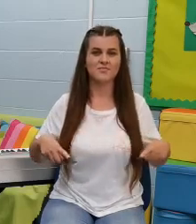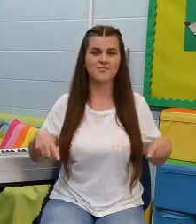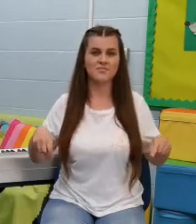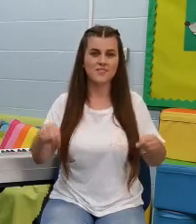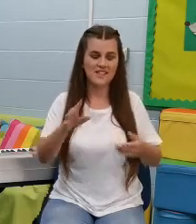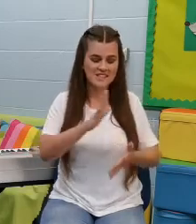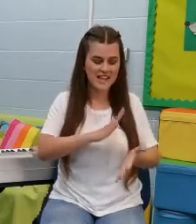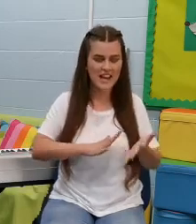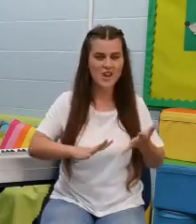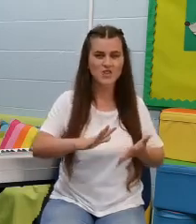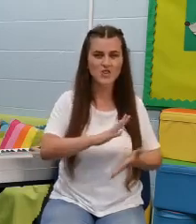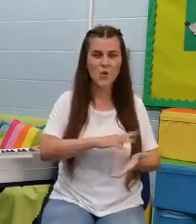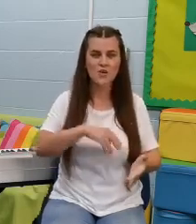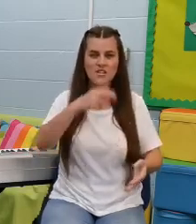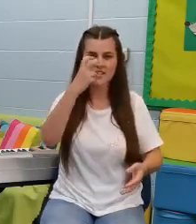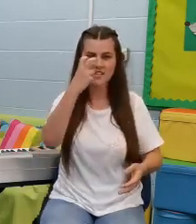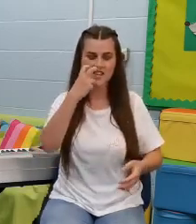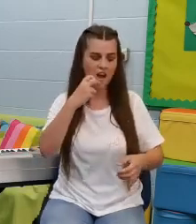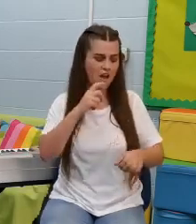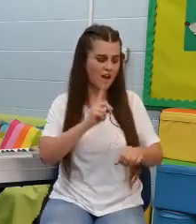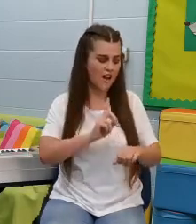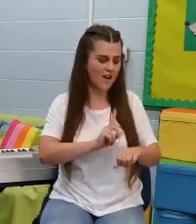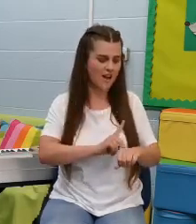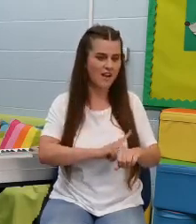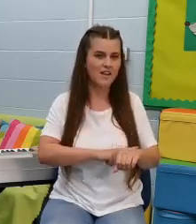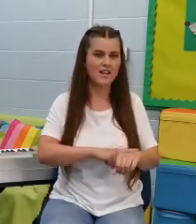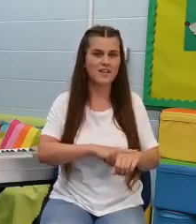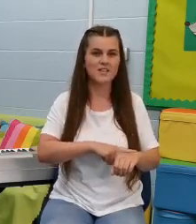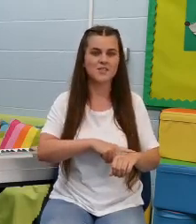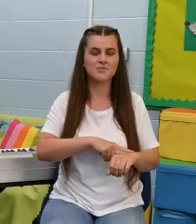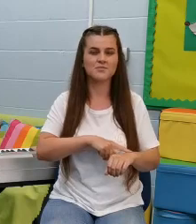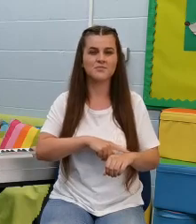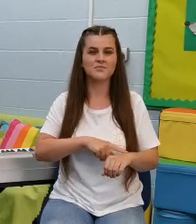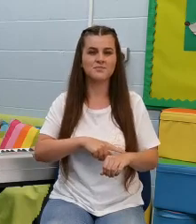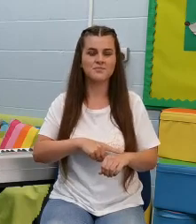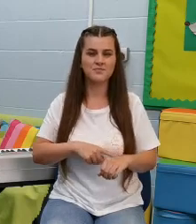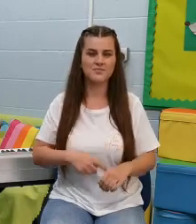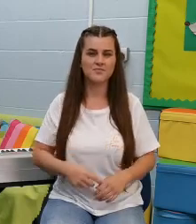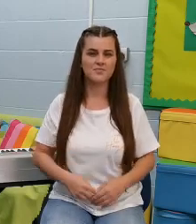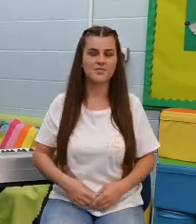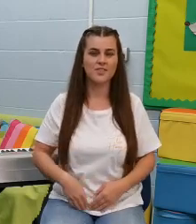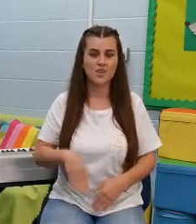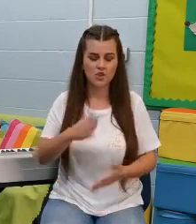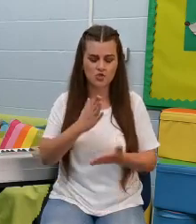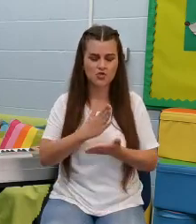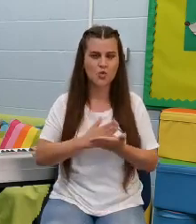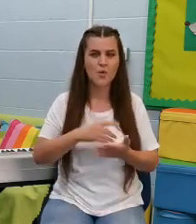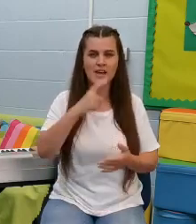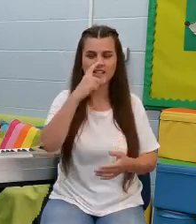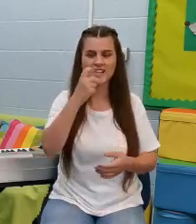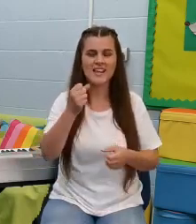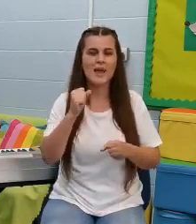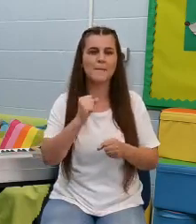Tell as old is time, true as it can